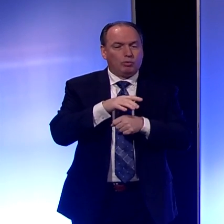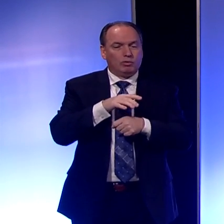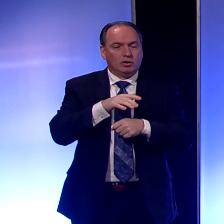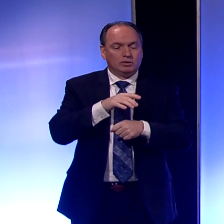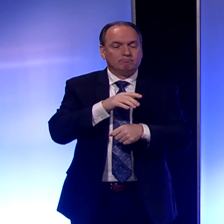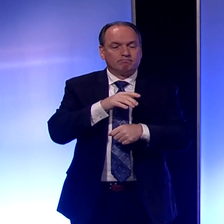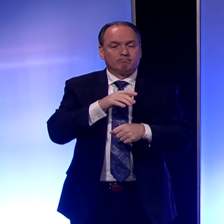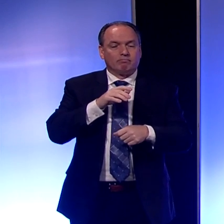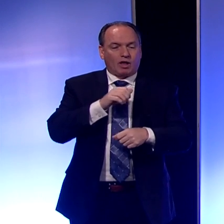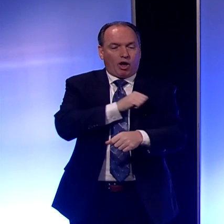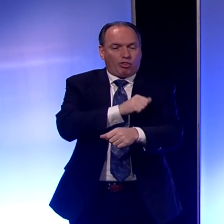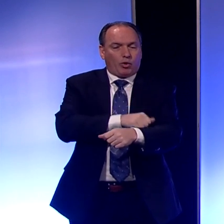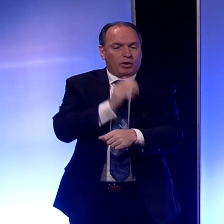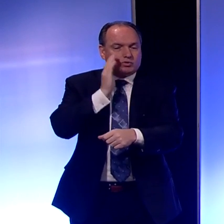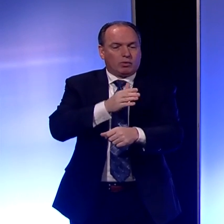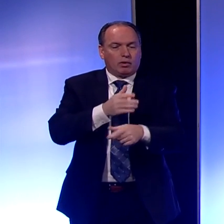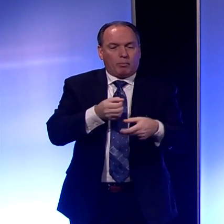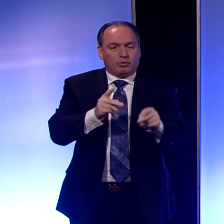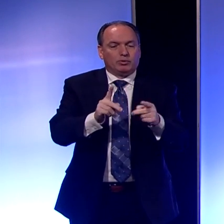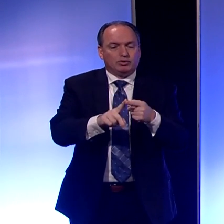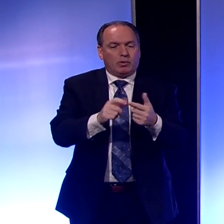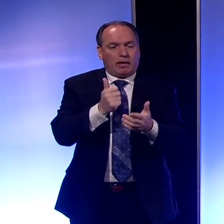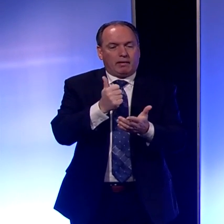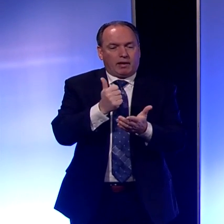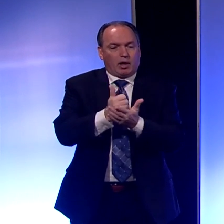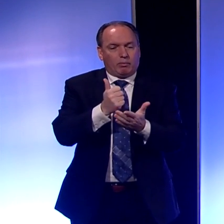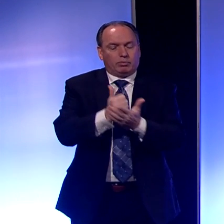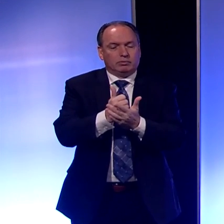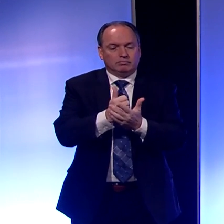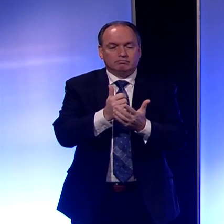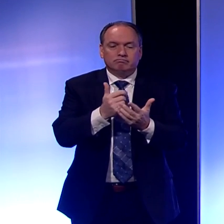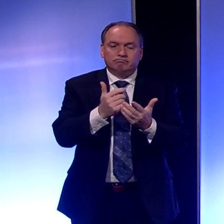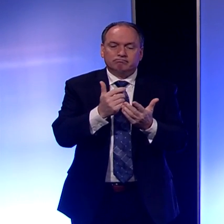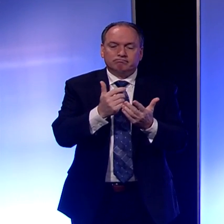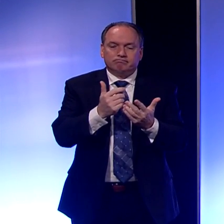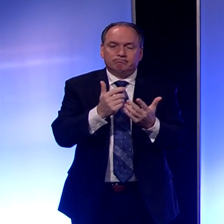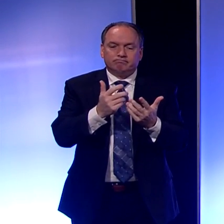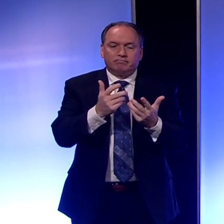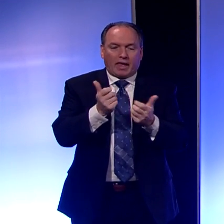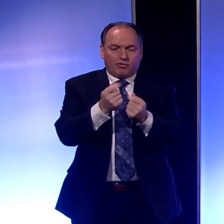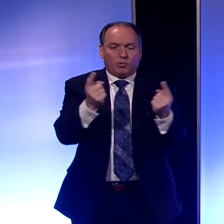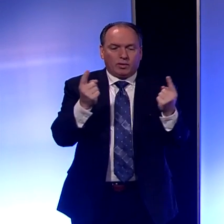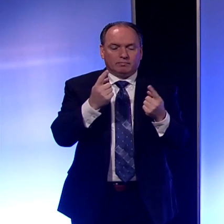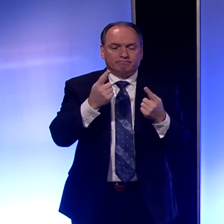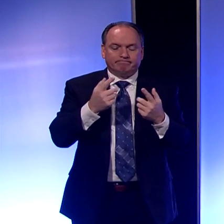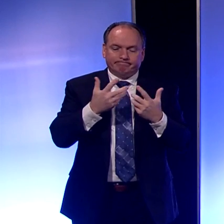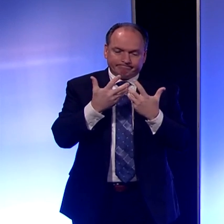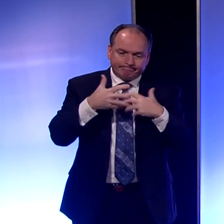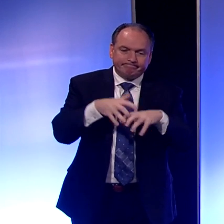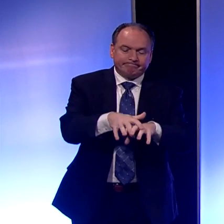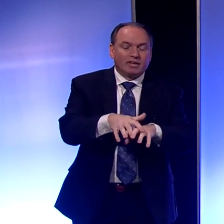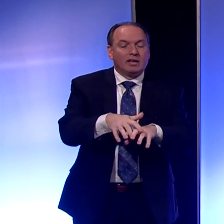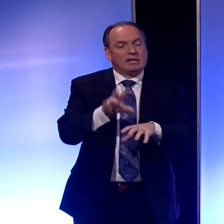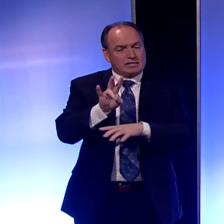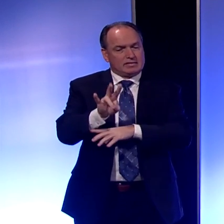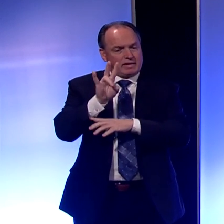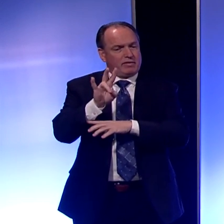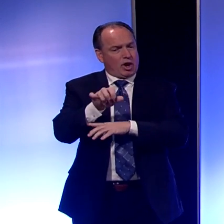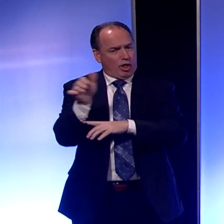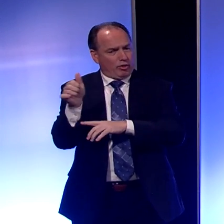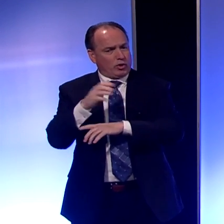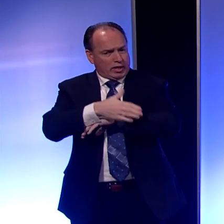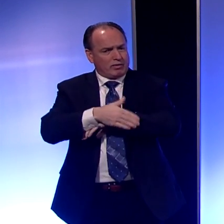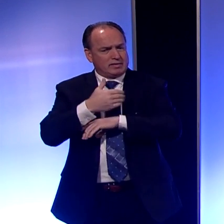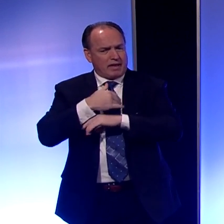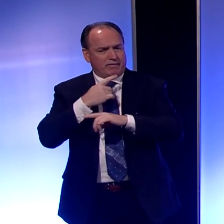will have the opportunity to help enforce this order. There are seven other counties in the state who have this order